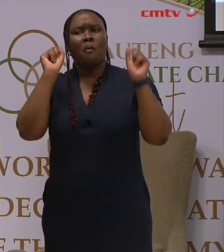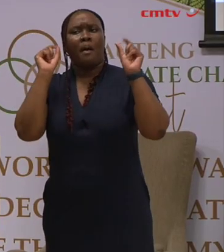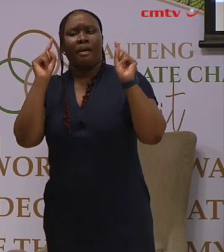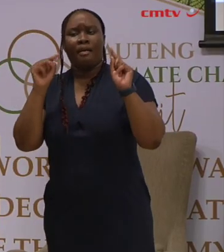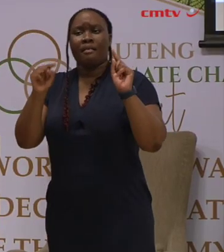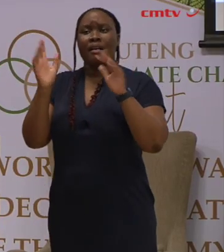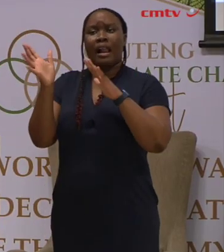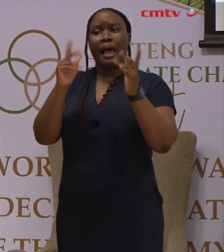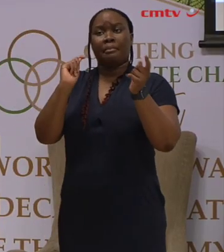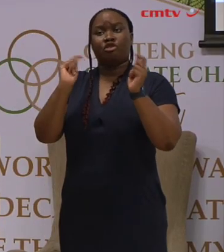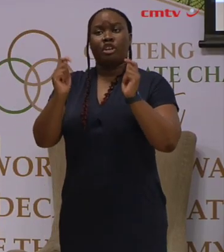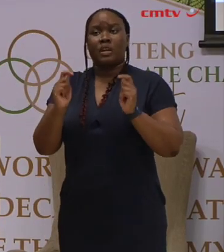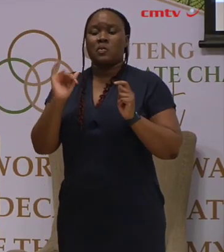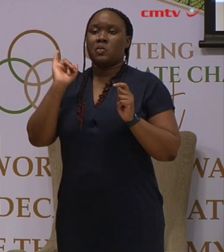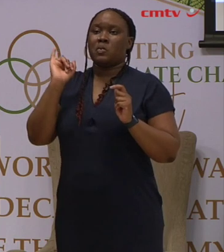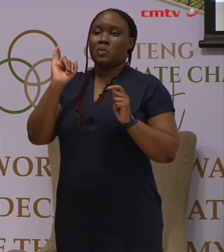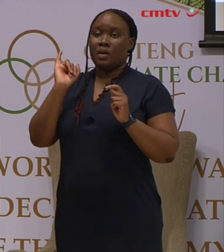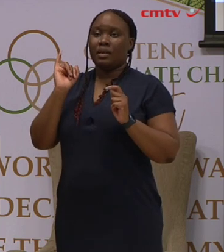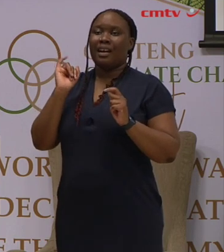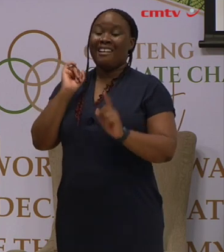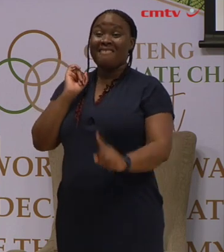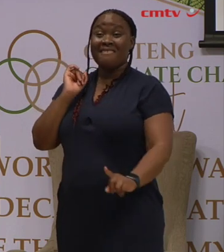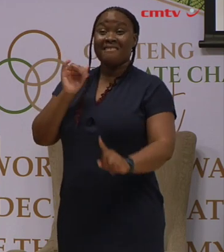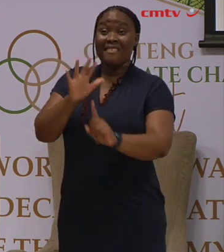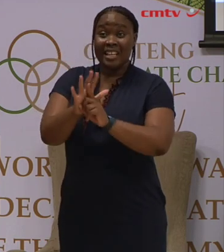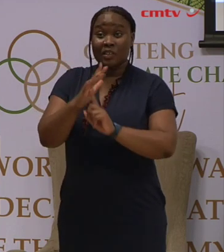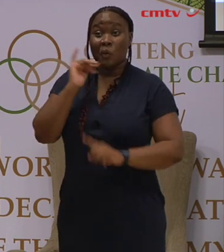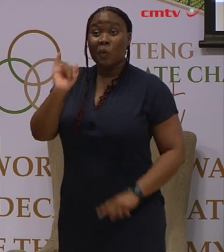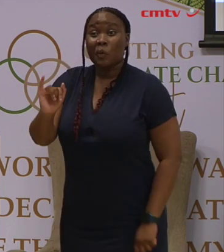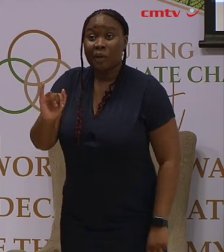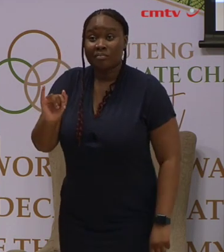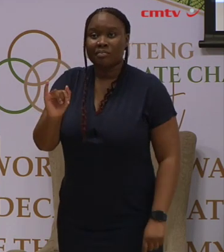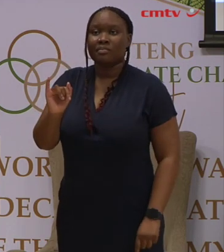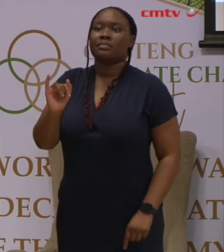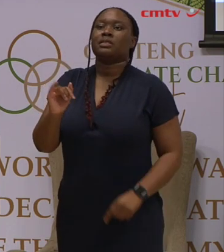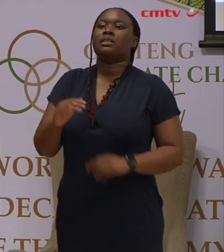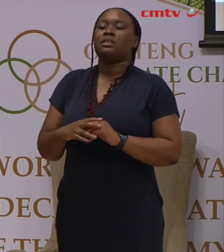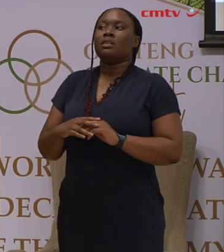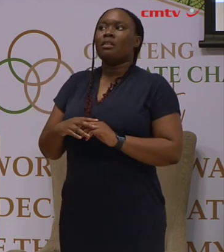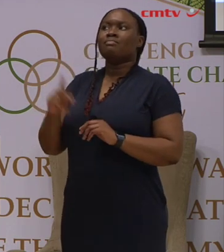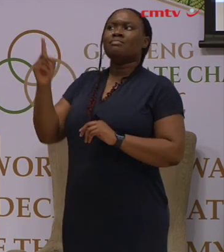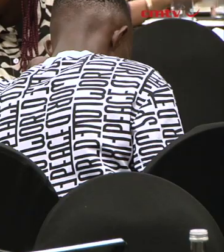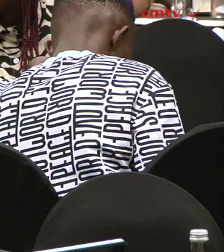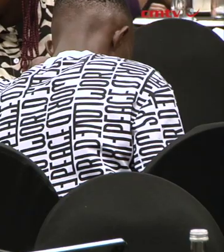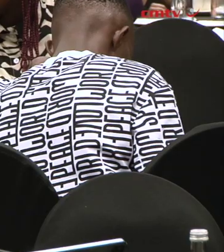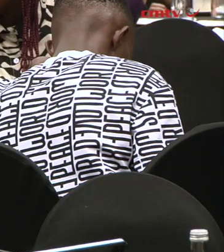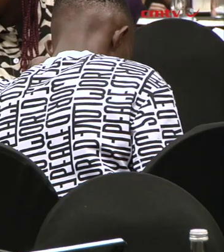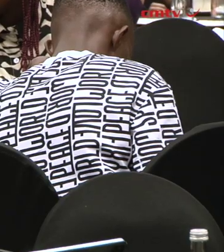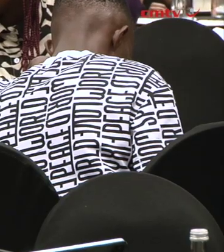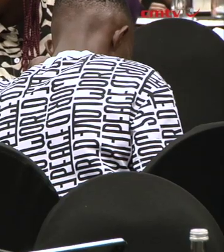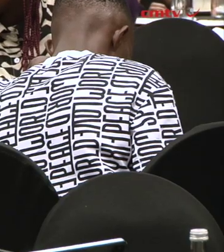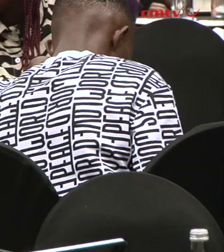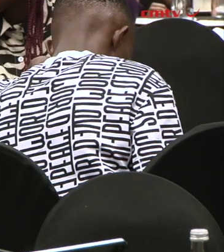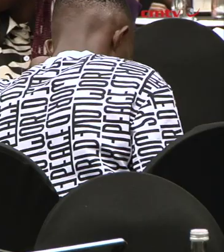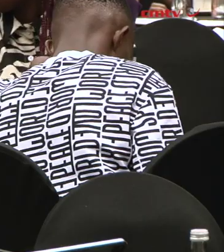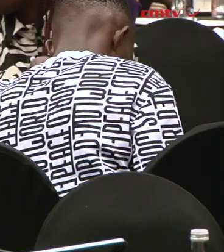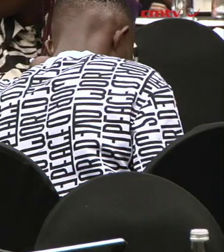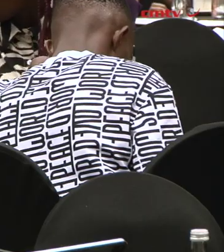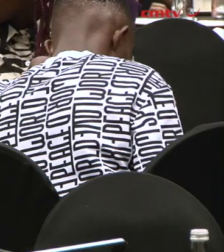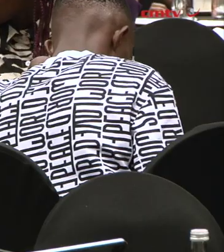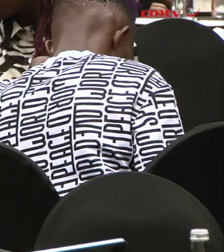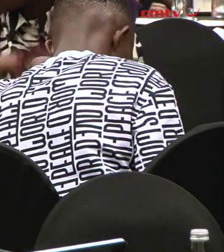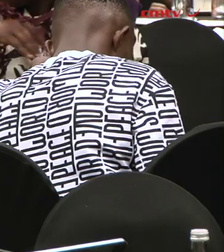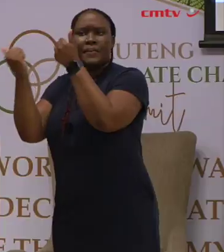disproportionately affects developed nations in comparison to those that are